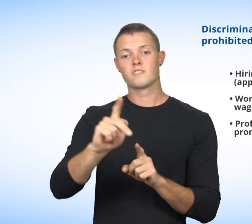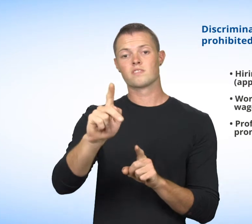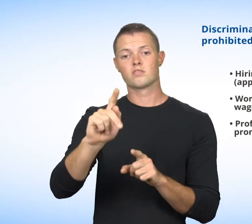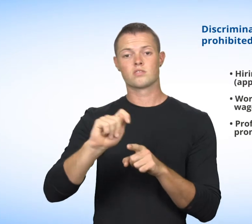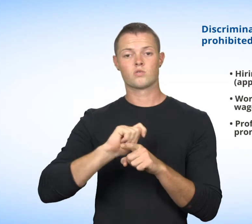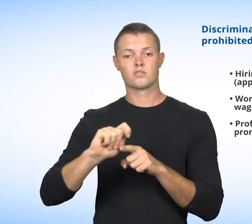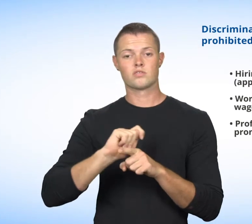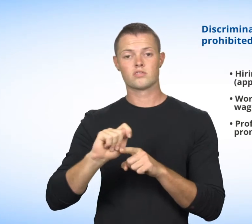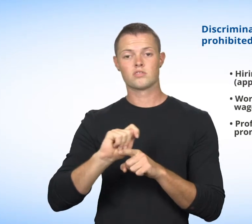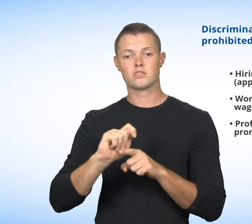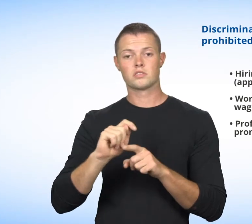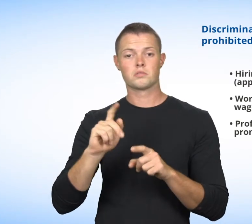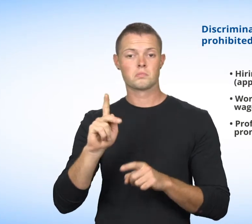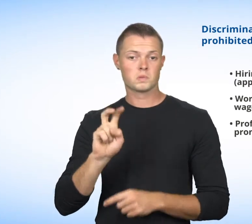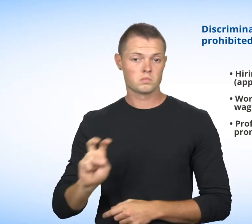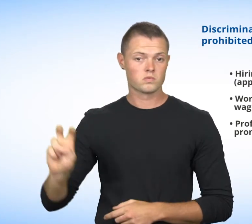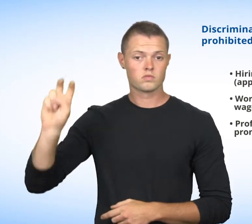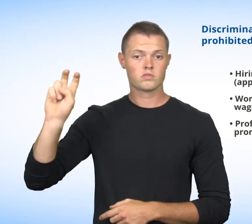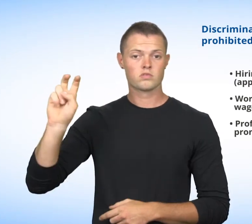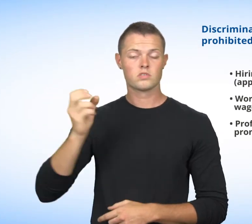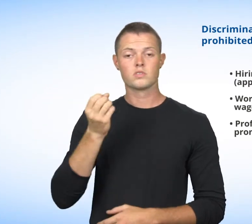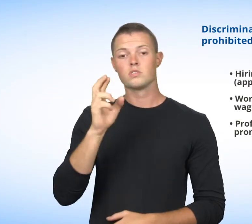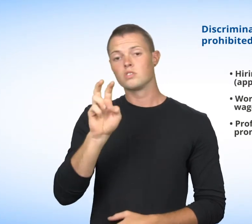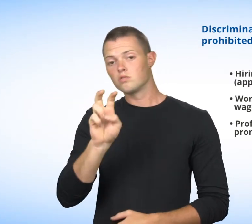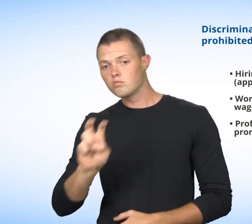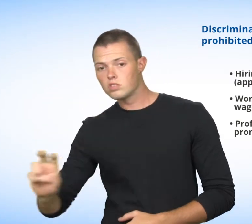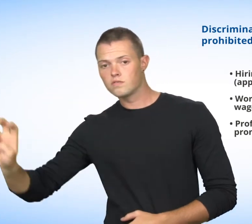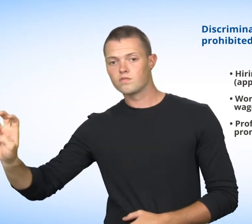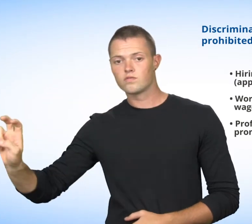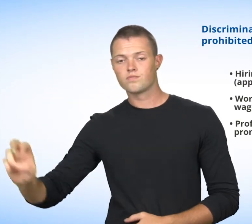Professional Training, Promotion, or Transfer.